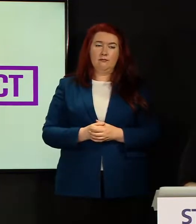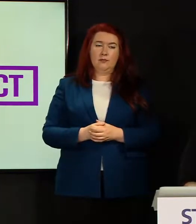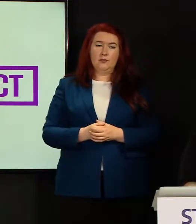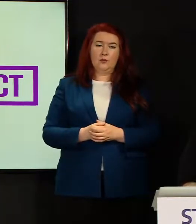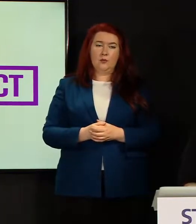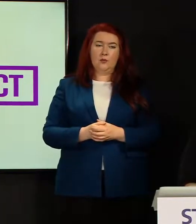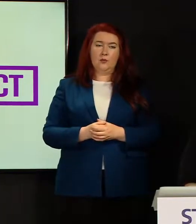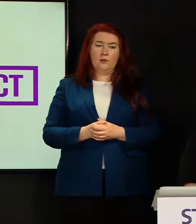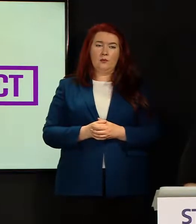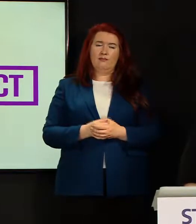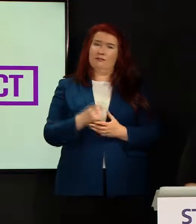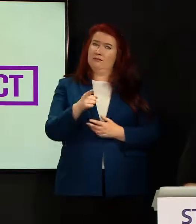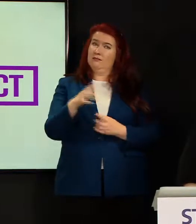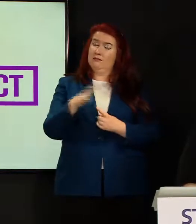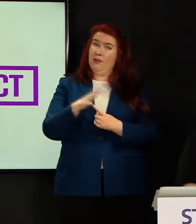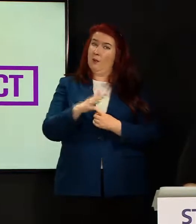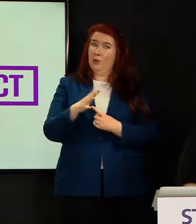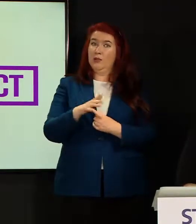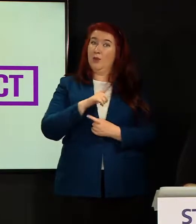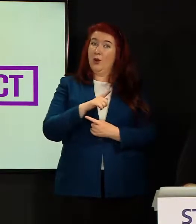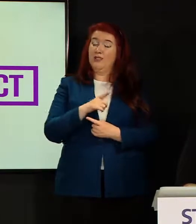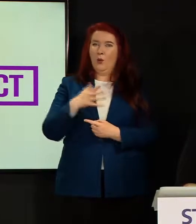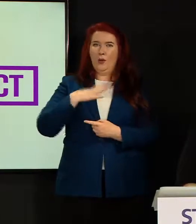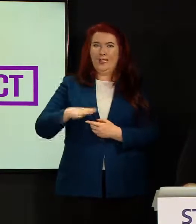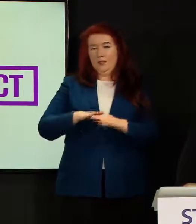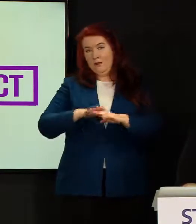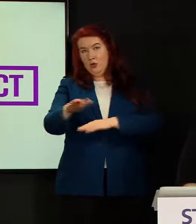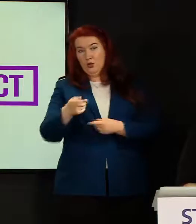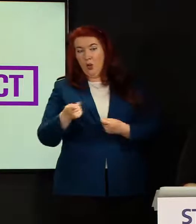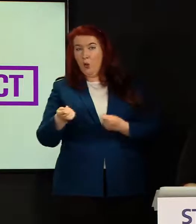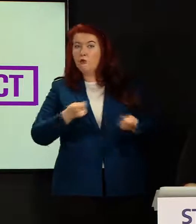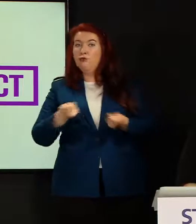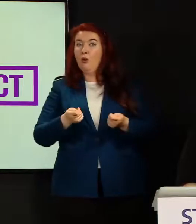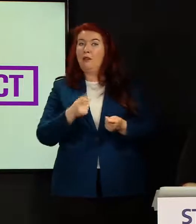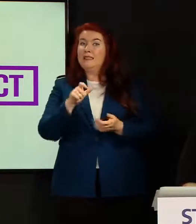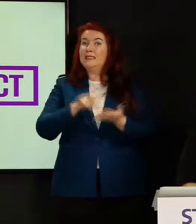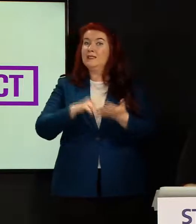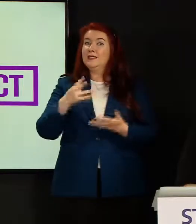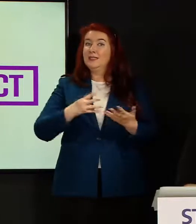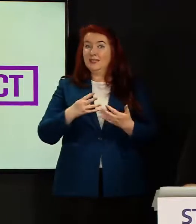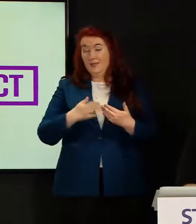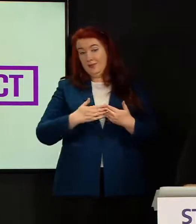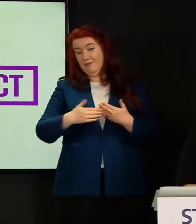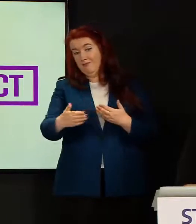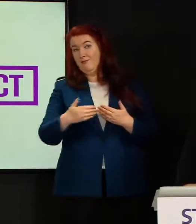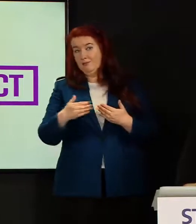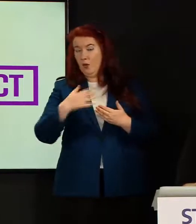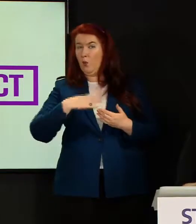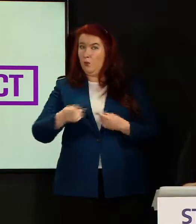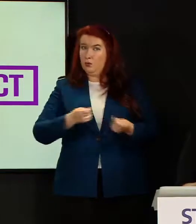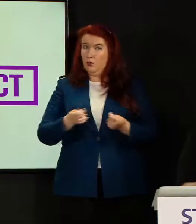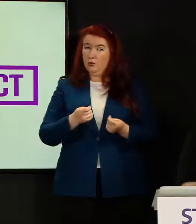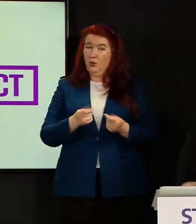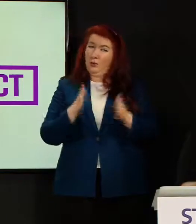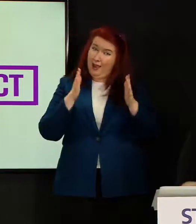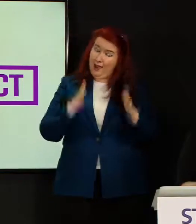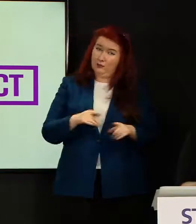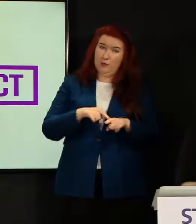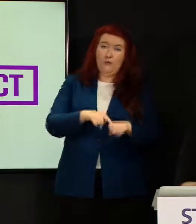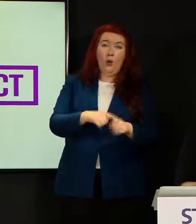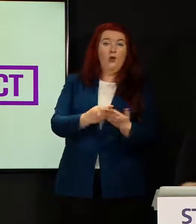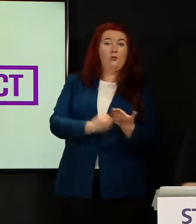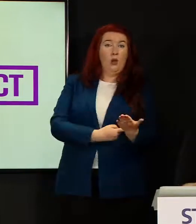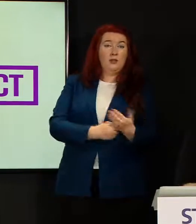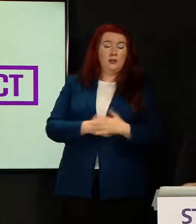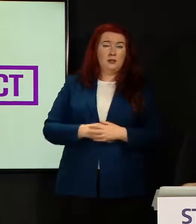So this is vital to keep the virus under control in our communities. And we need to make sure that the rules are followed. In